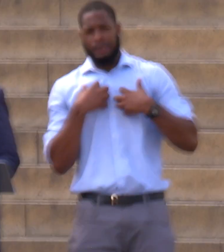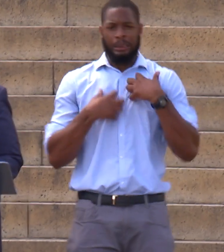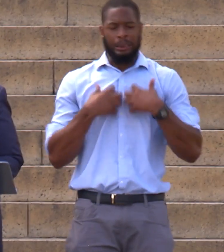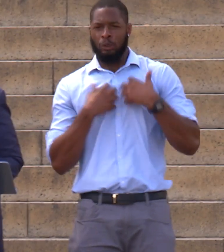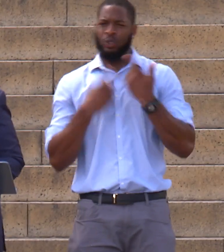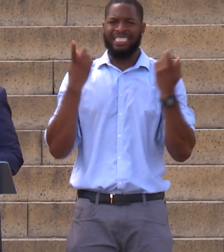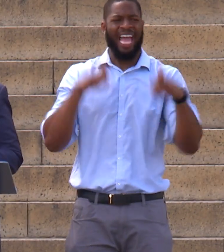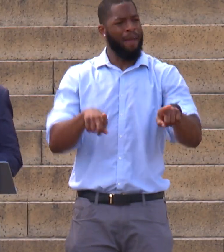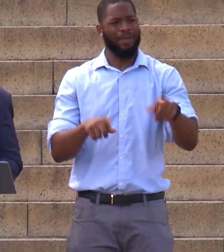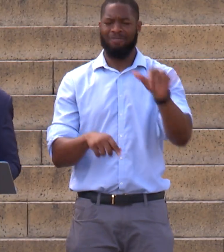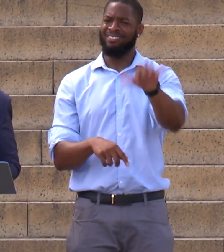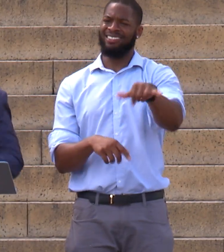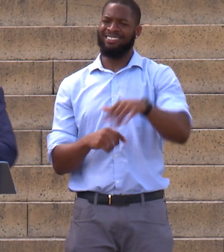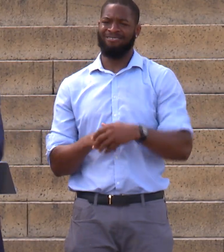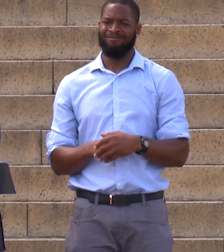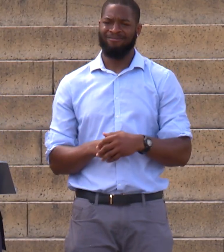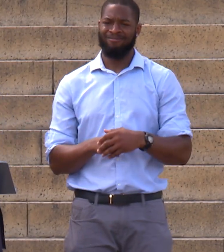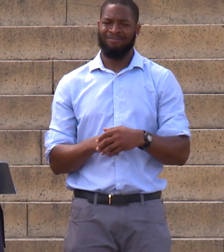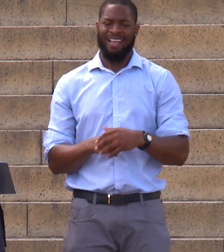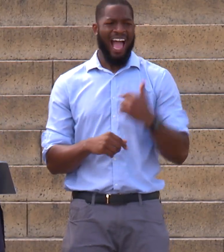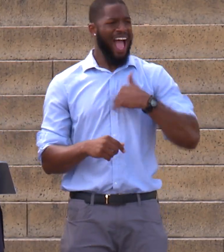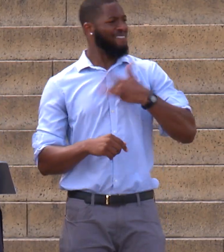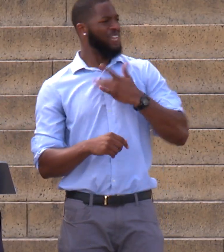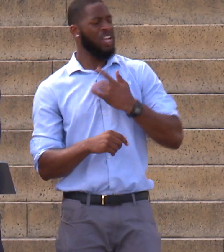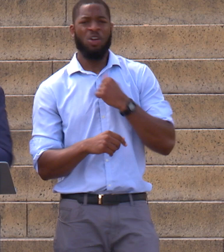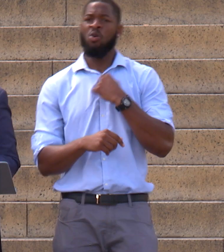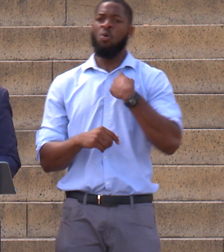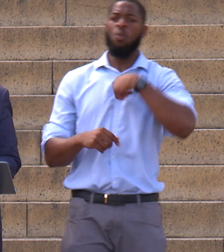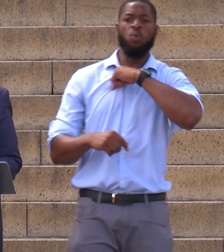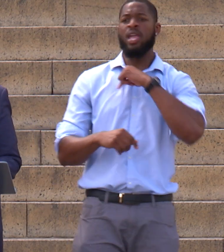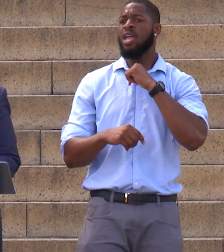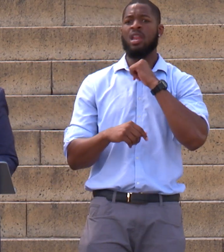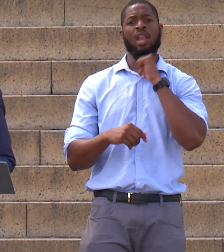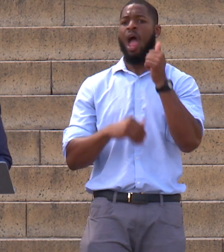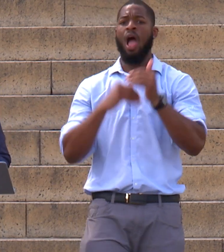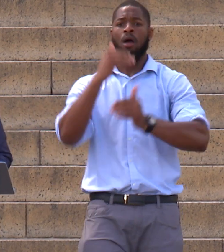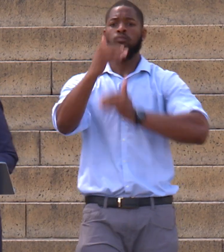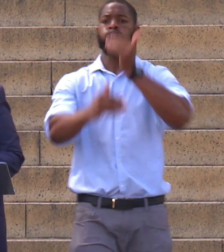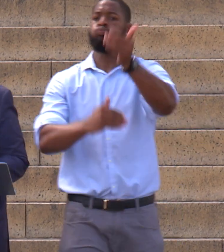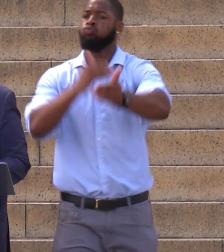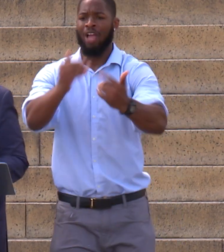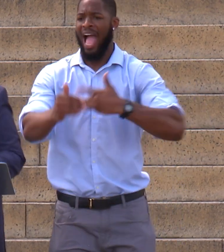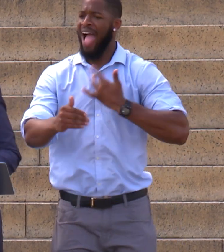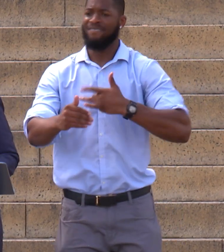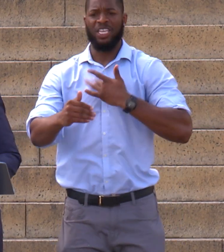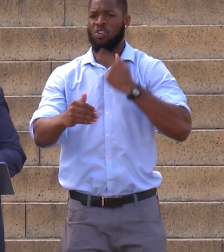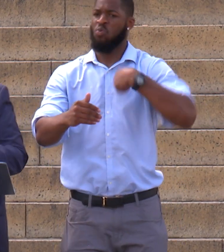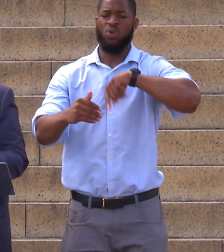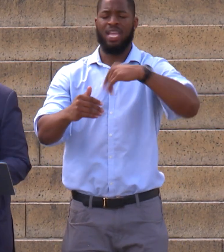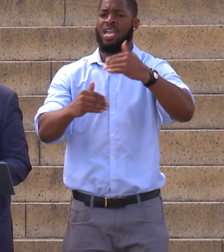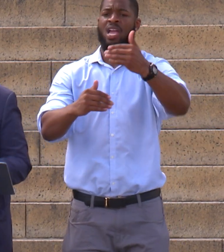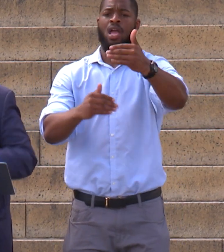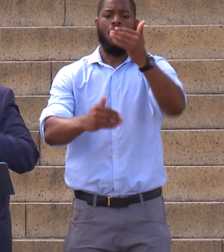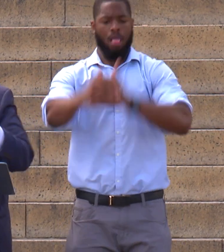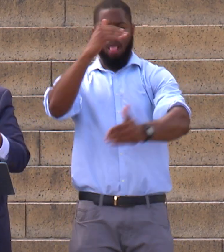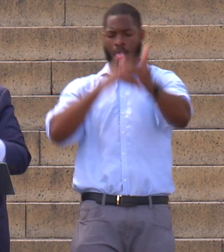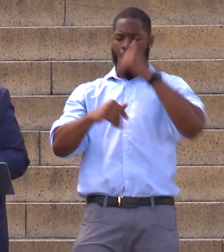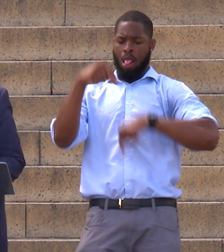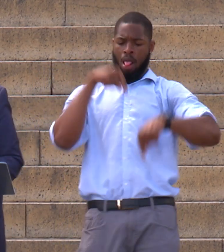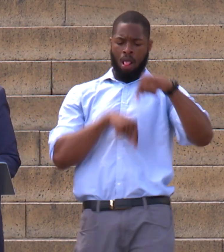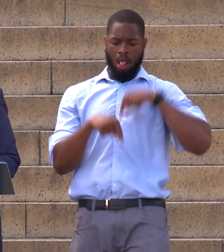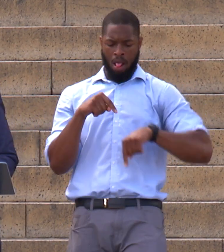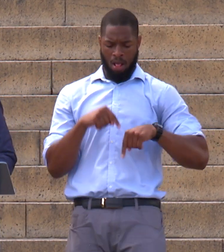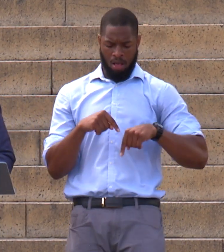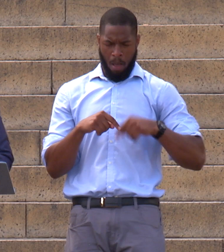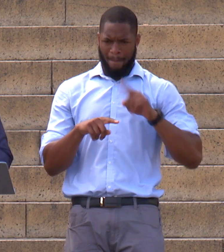instead of moving forward, feels as if we're moving backward. The question is, what are